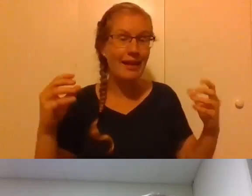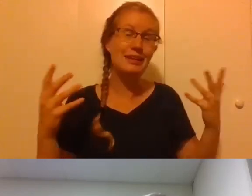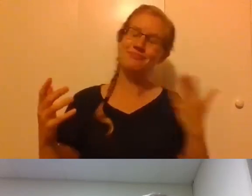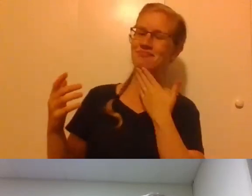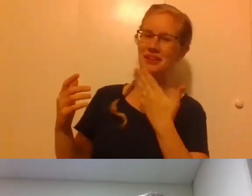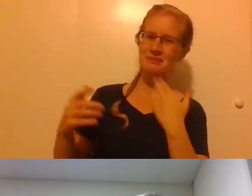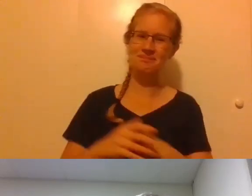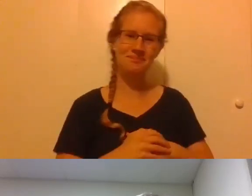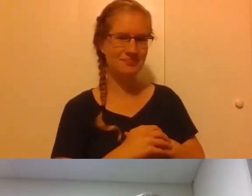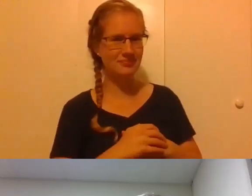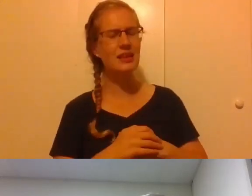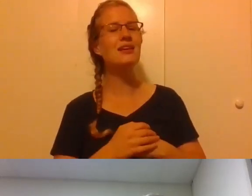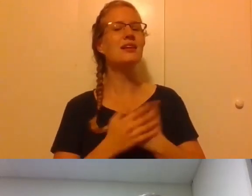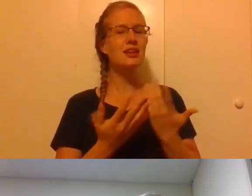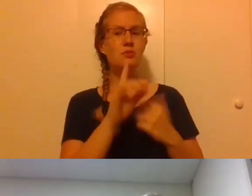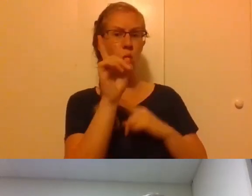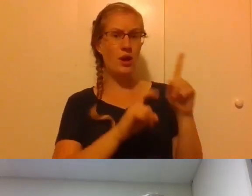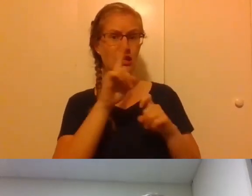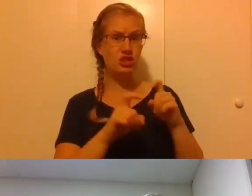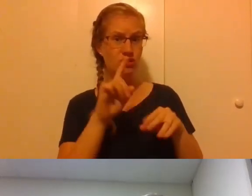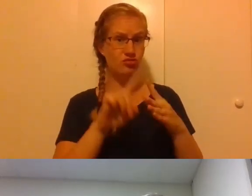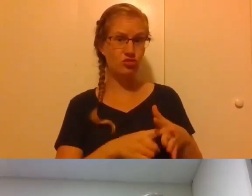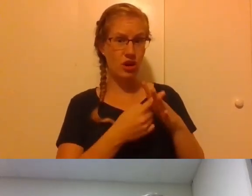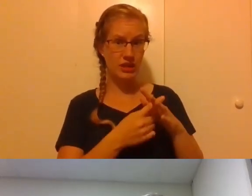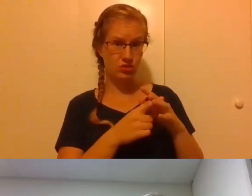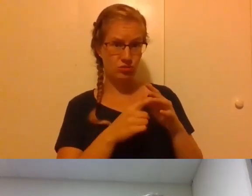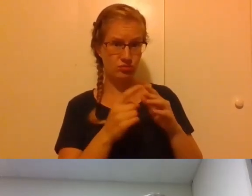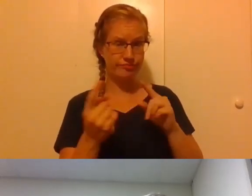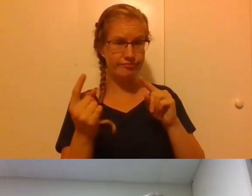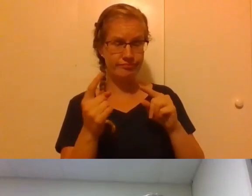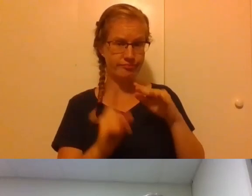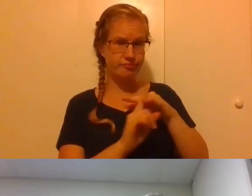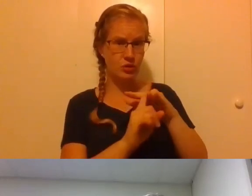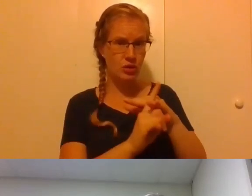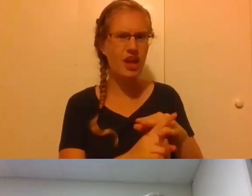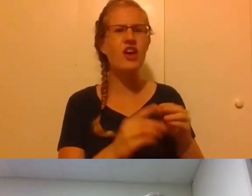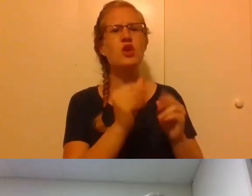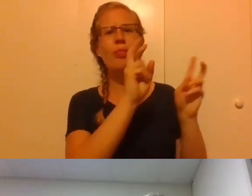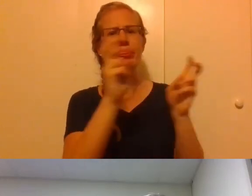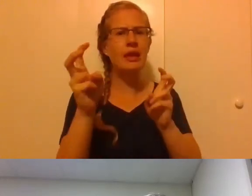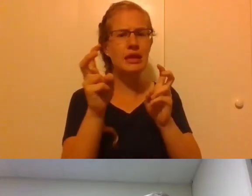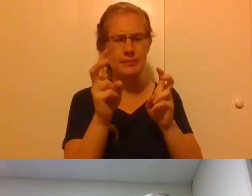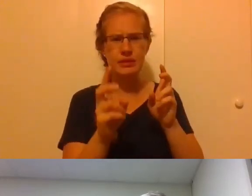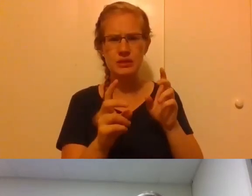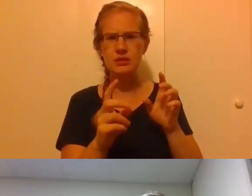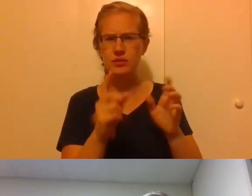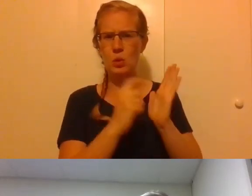Yeah, thank you. Some of the questions that we're starting to get from our participants, there are a few themes emerging, but one of them is just